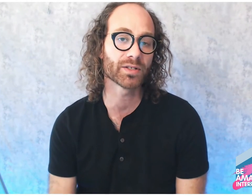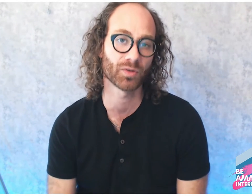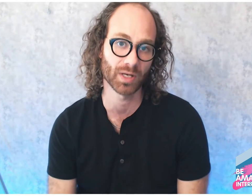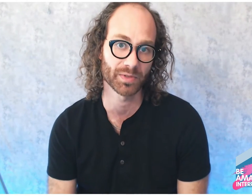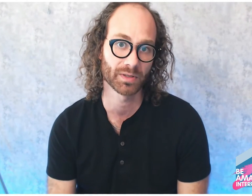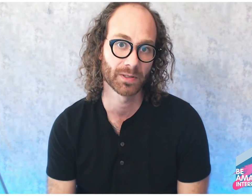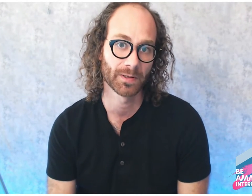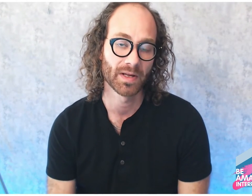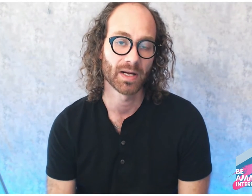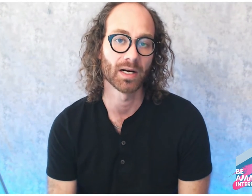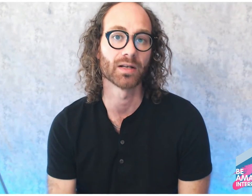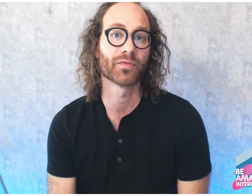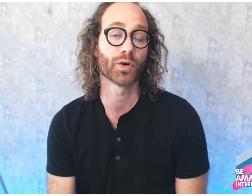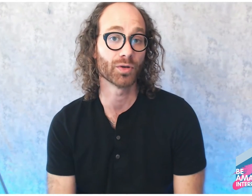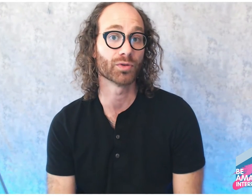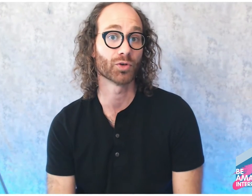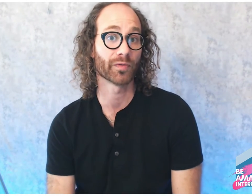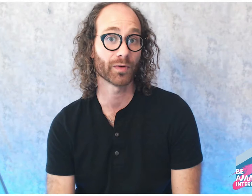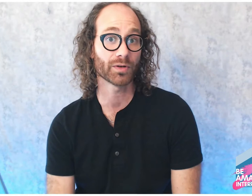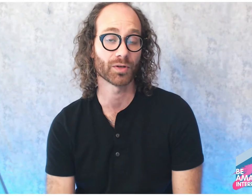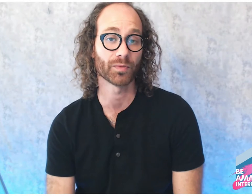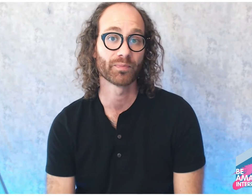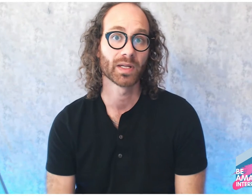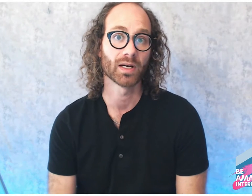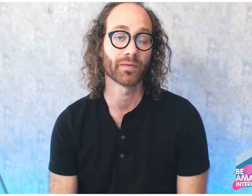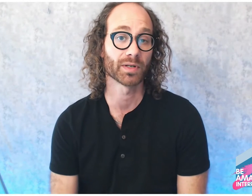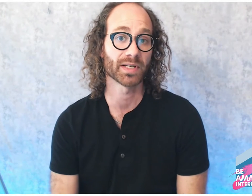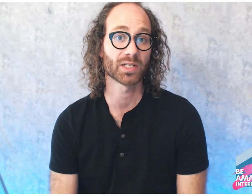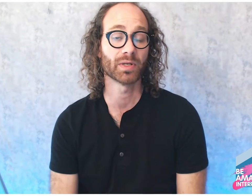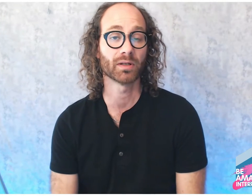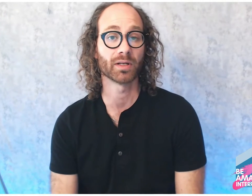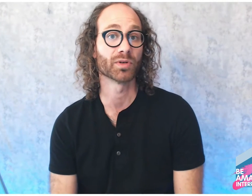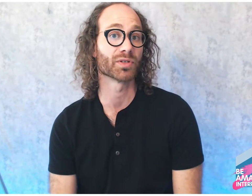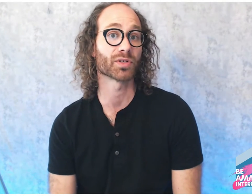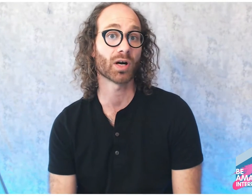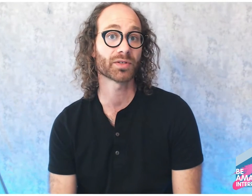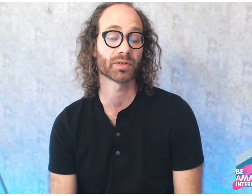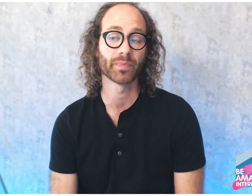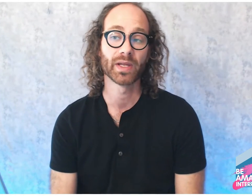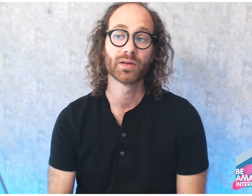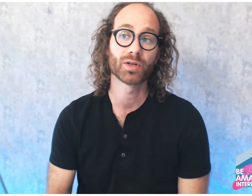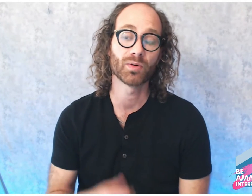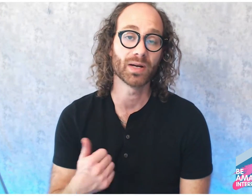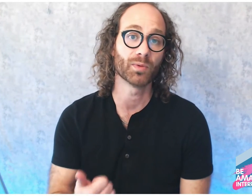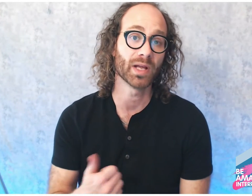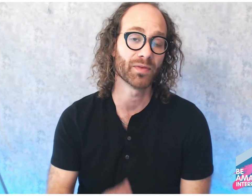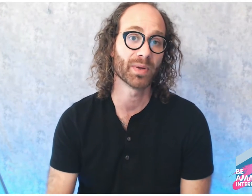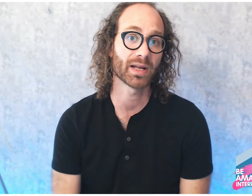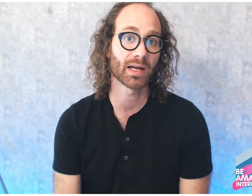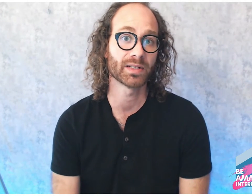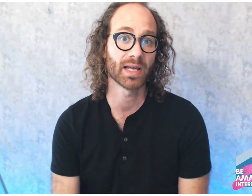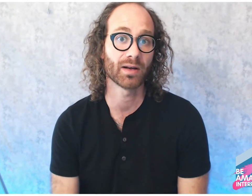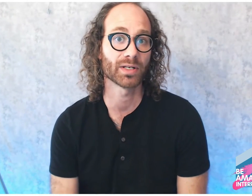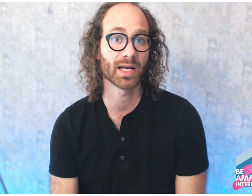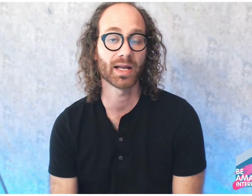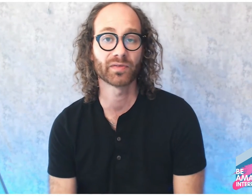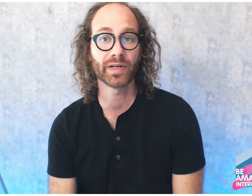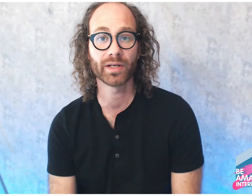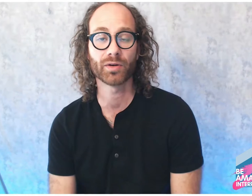for you to refer to for accessibility, which is awesome. So if you pick out a TED or TEDx video, you not